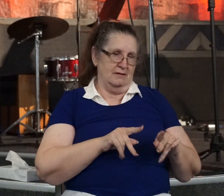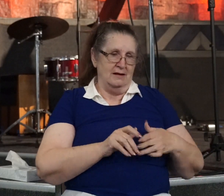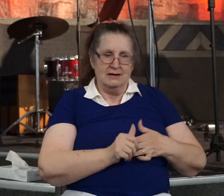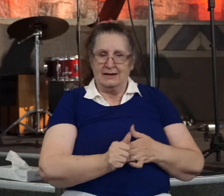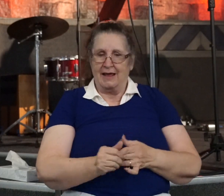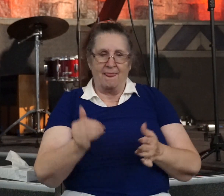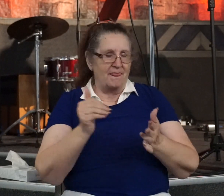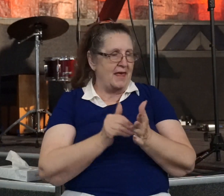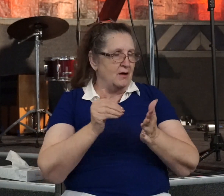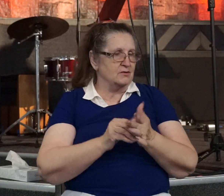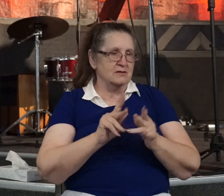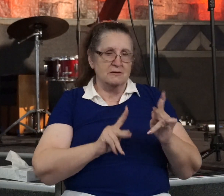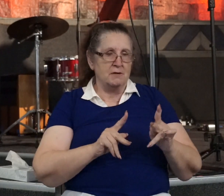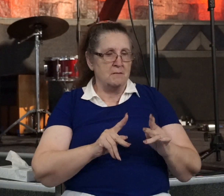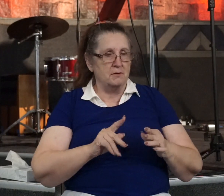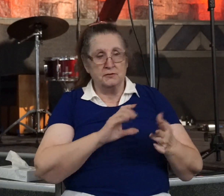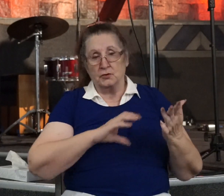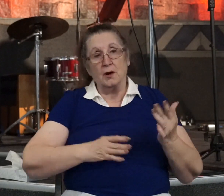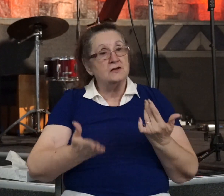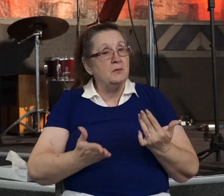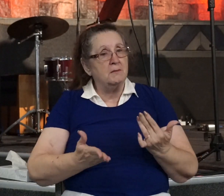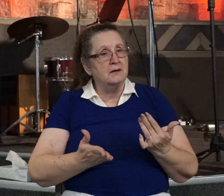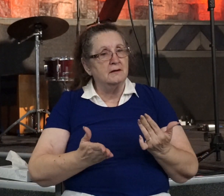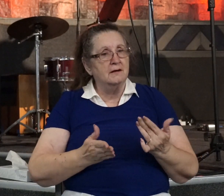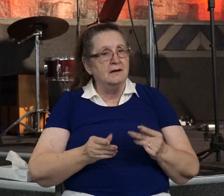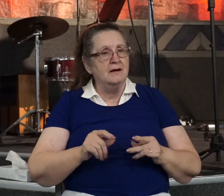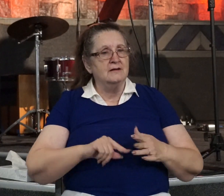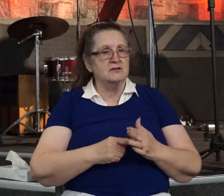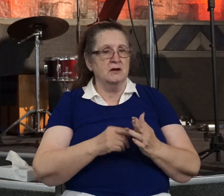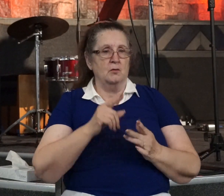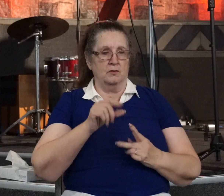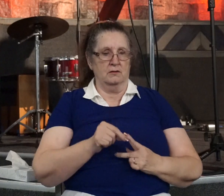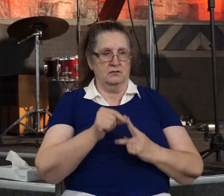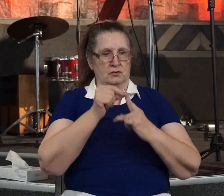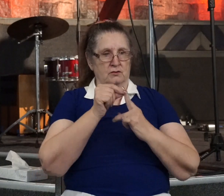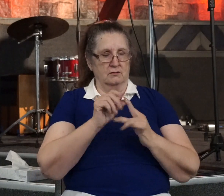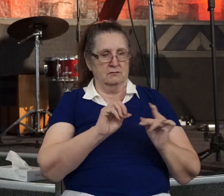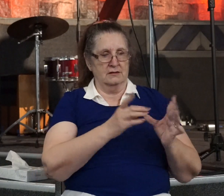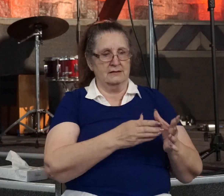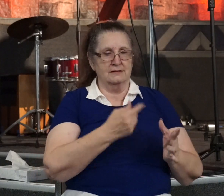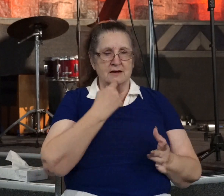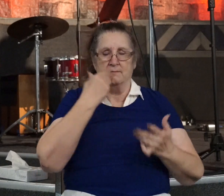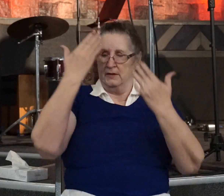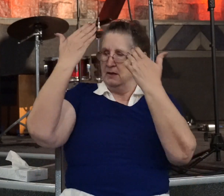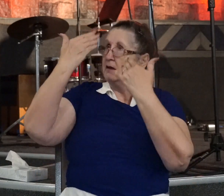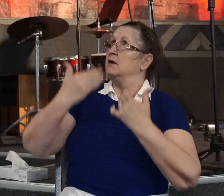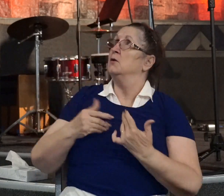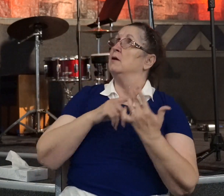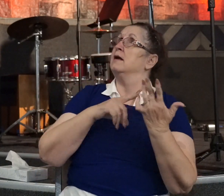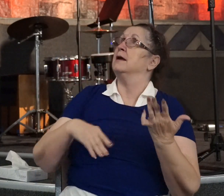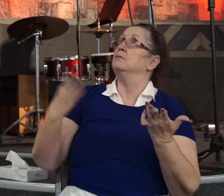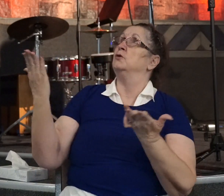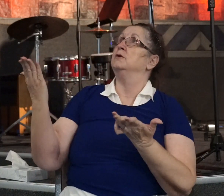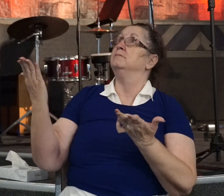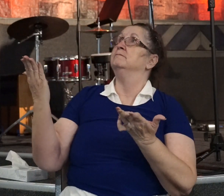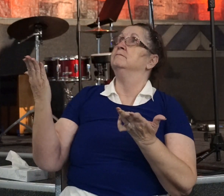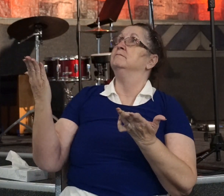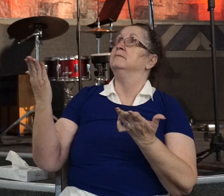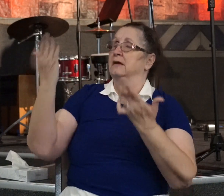and it all started with this certain disciple saying here I am Lord here I am Lord